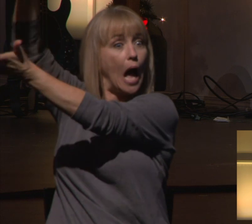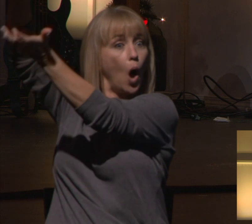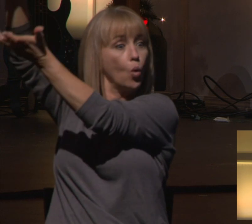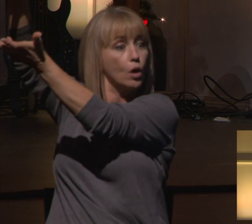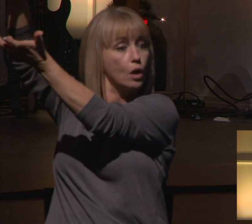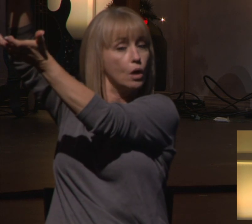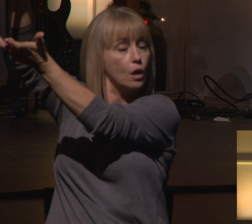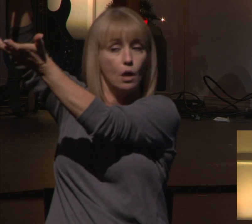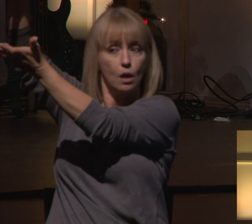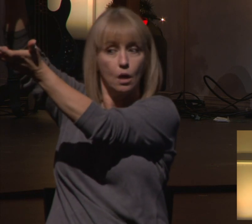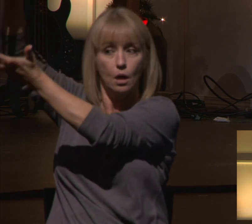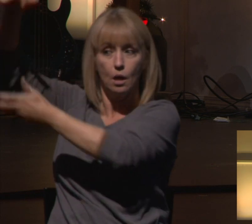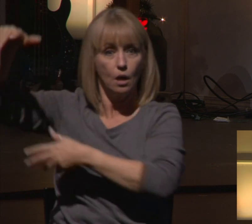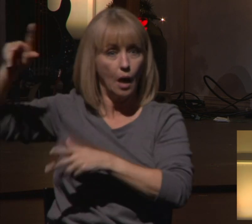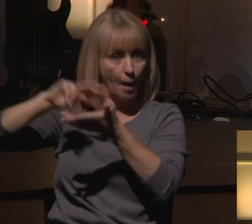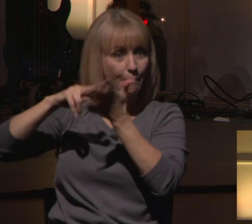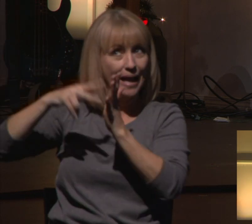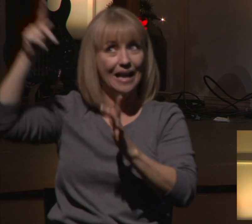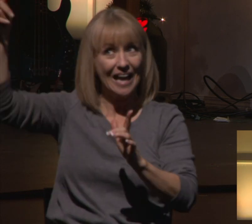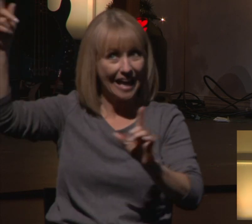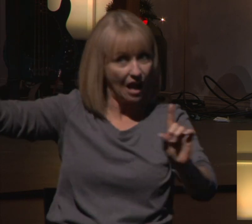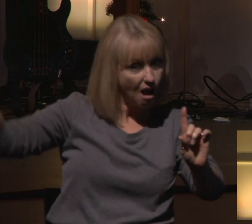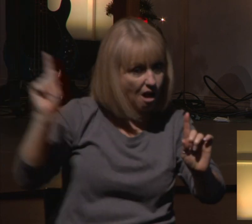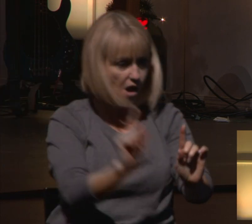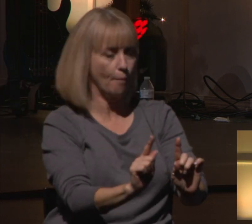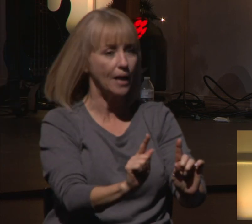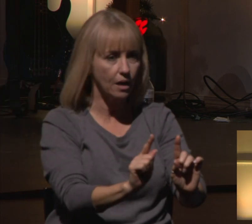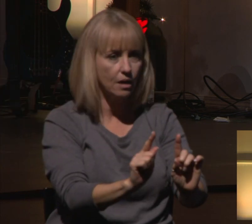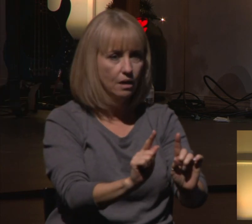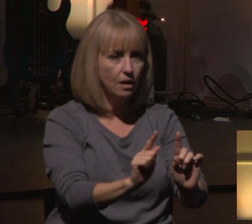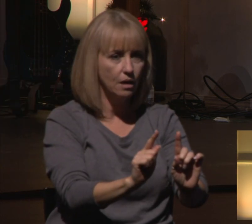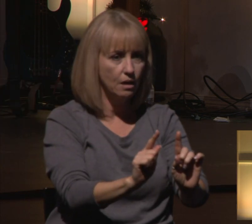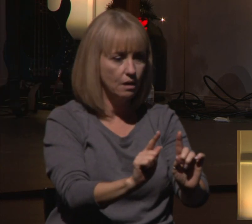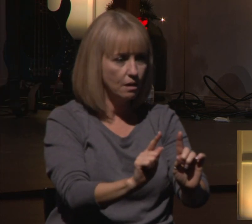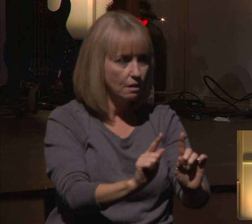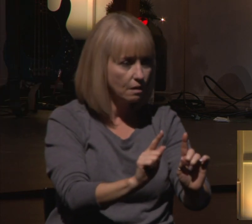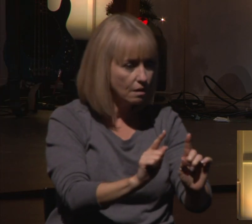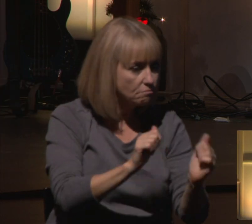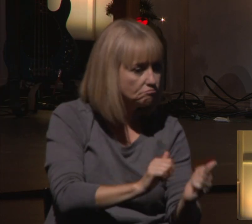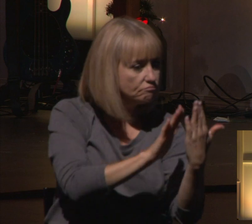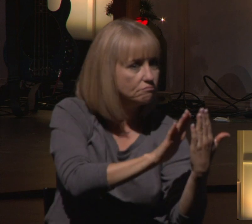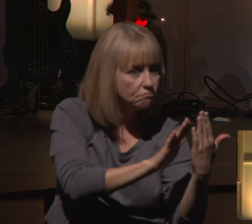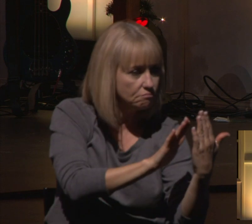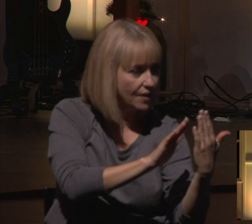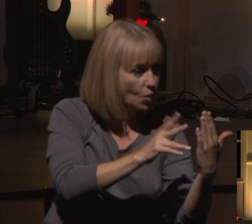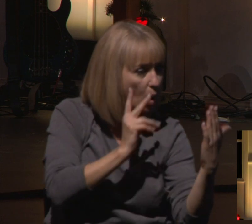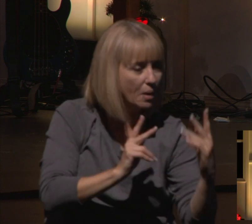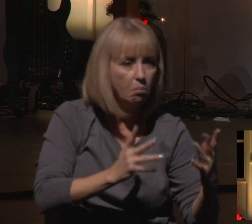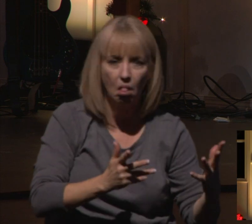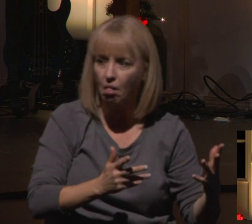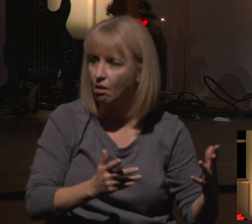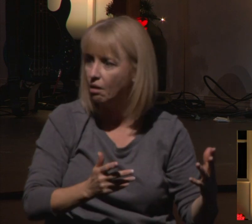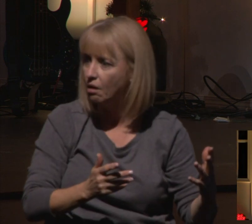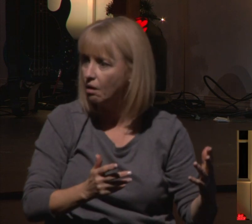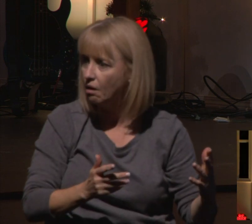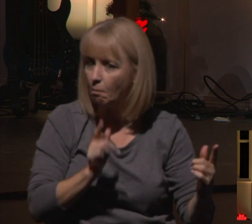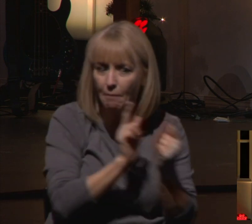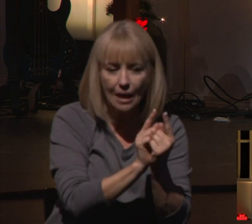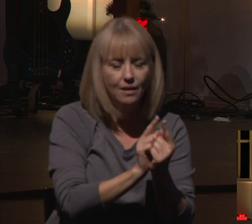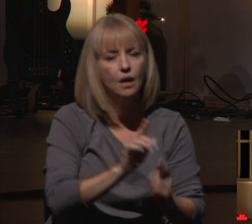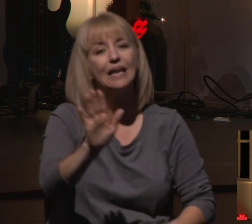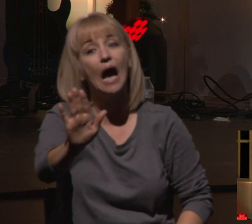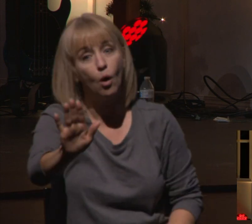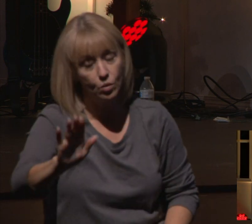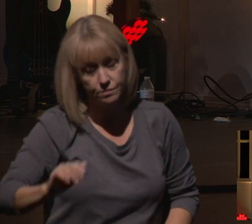I'm coming up close and personal in the flesh. Now here's what I know. Digital is incredibly important. Okay?